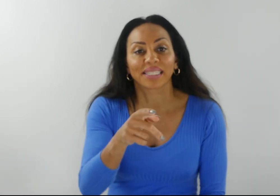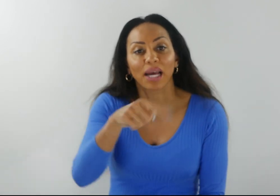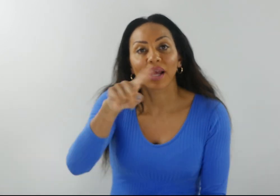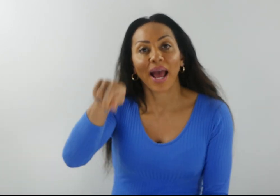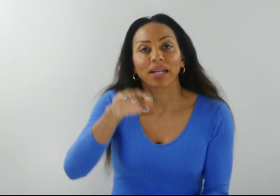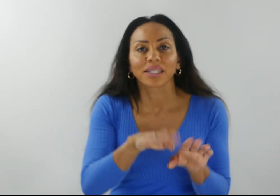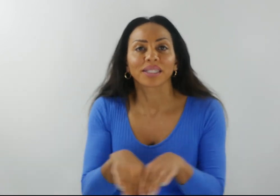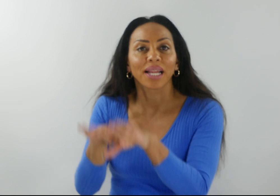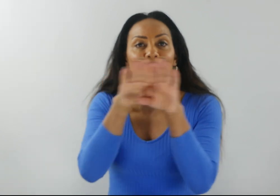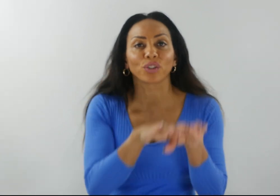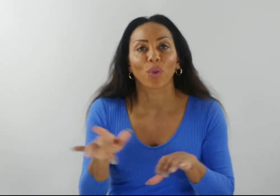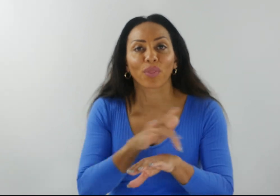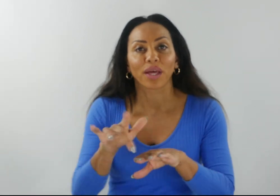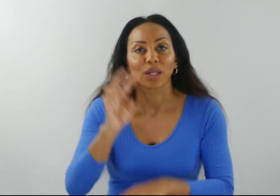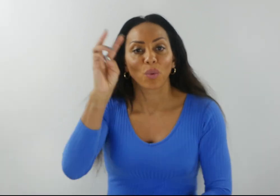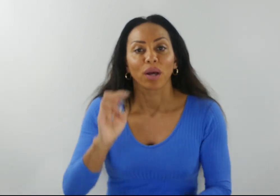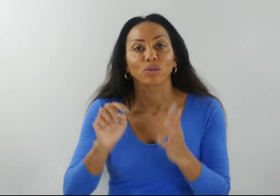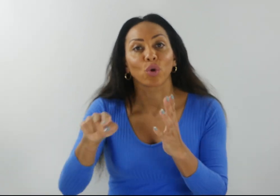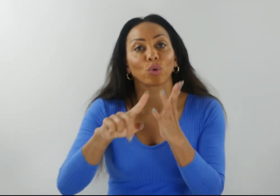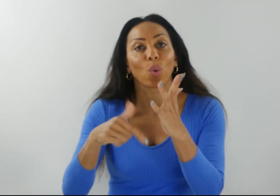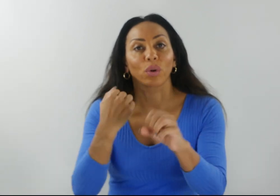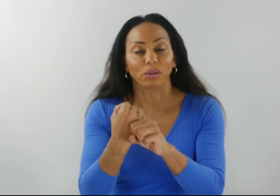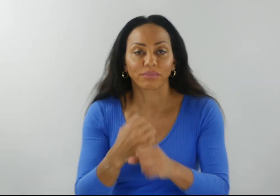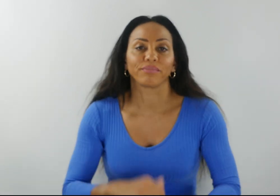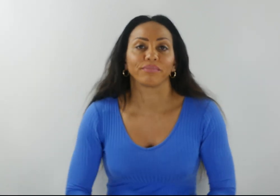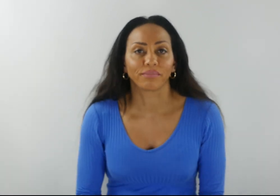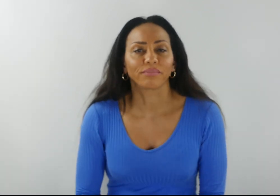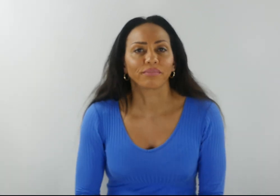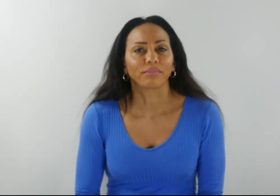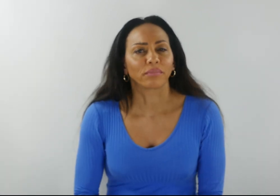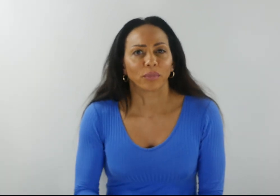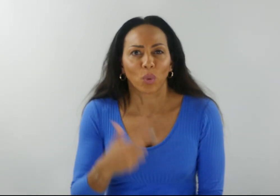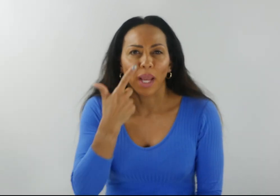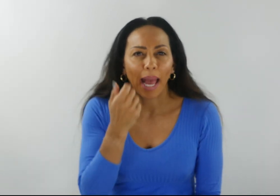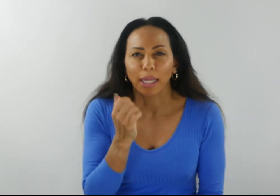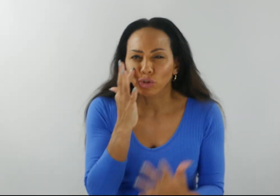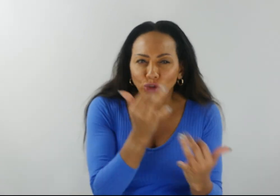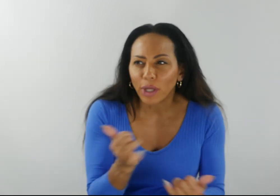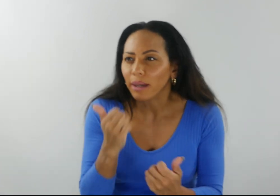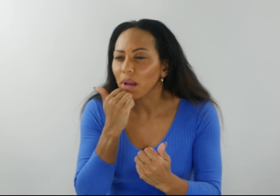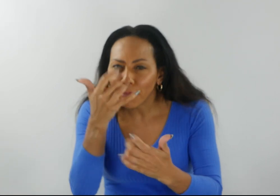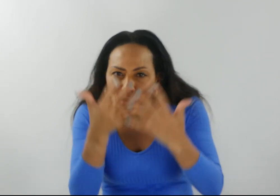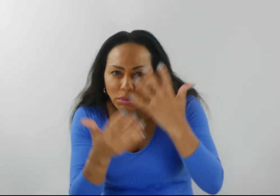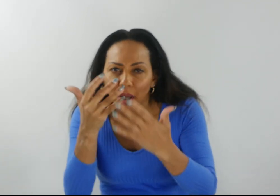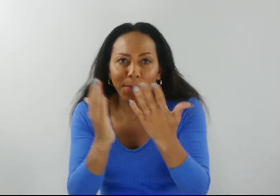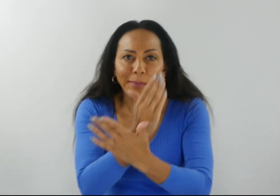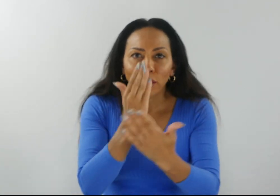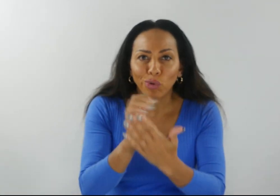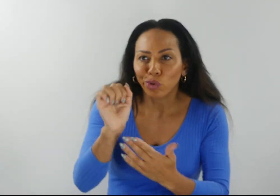nationaltheatrewales.org This is so that we can keep on top of numbers, and ensure that we have a space saved for your child.